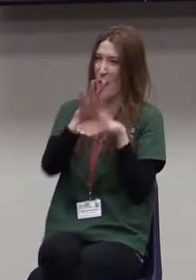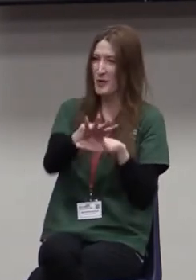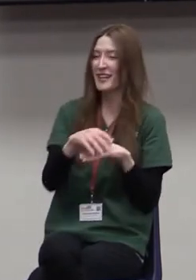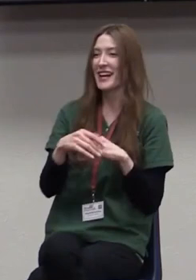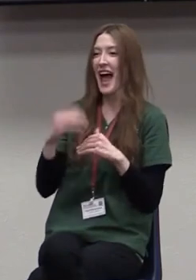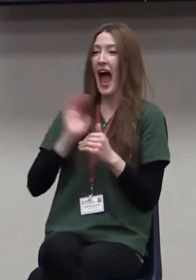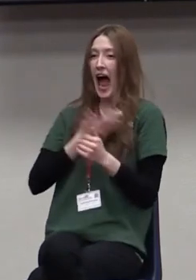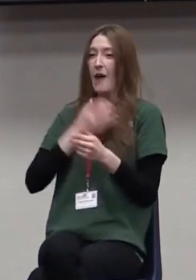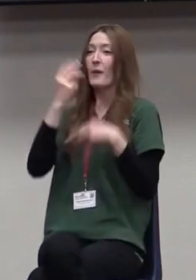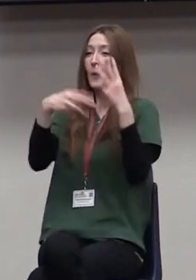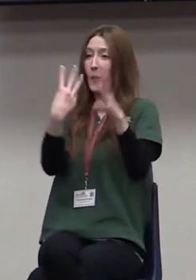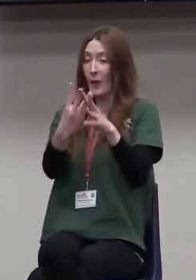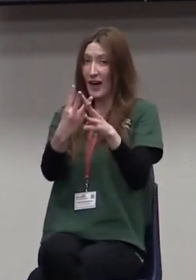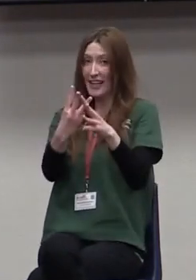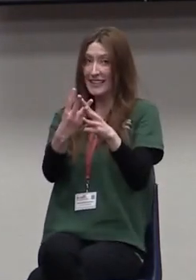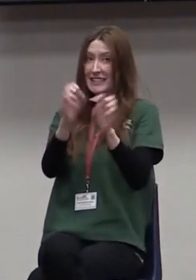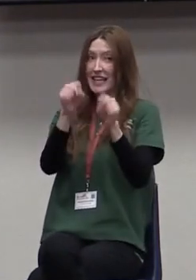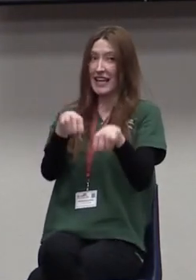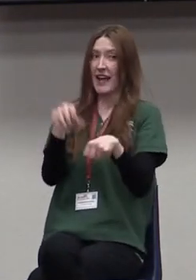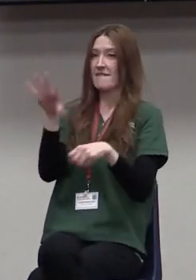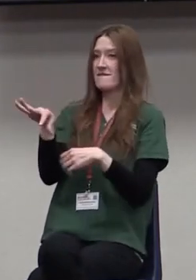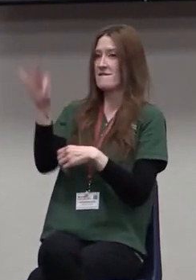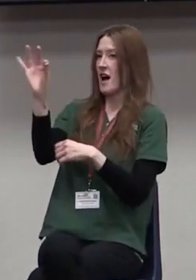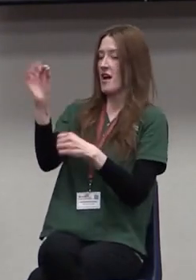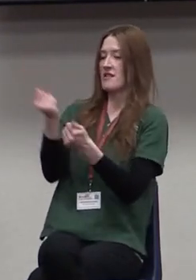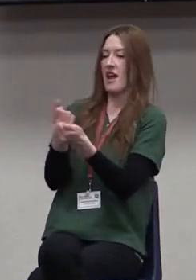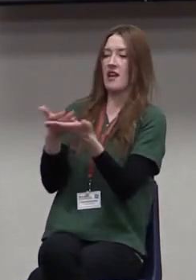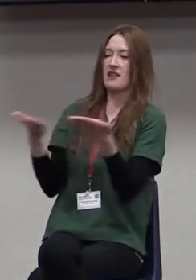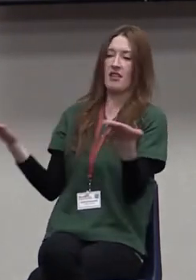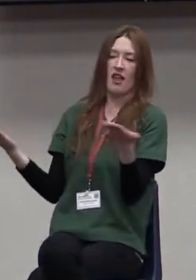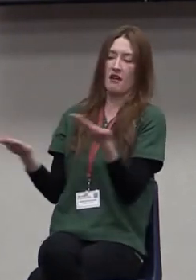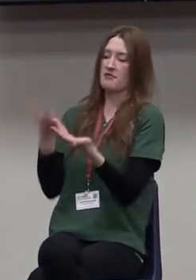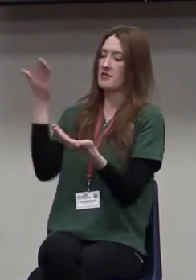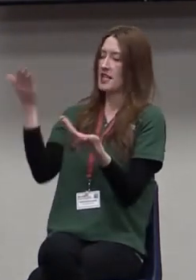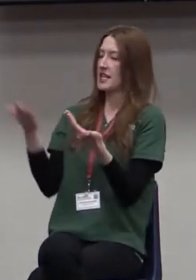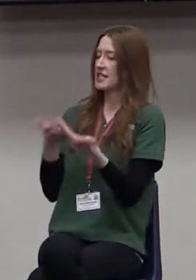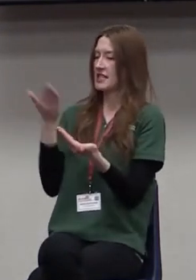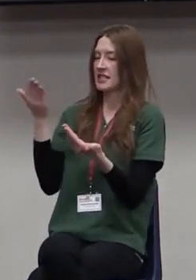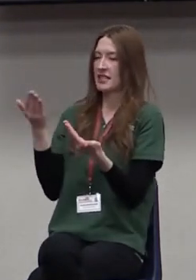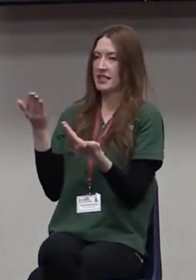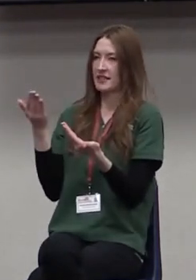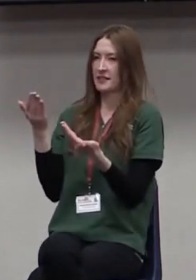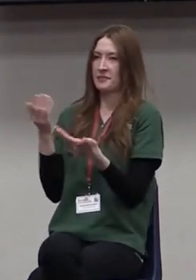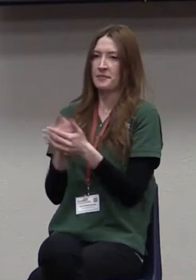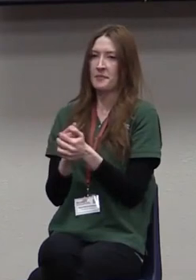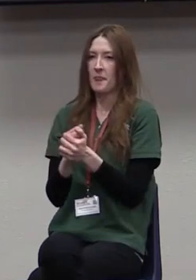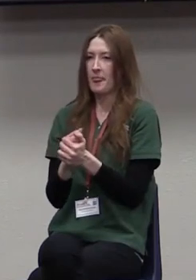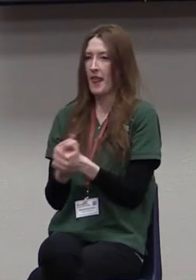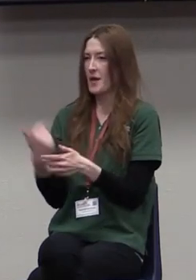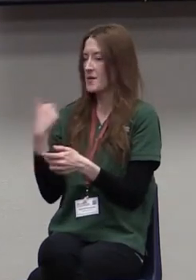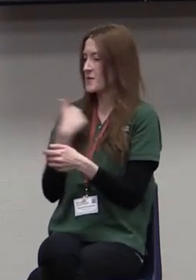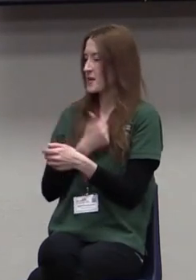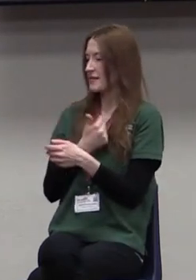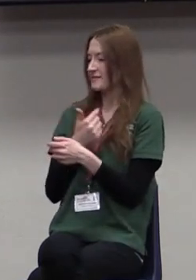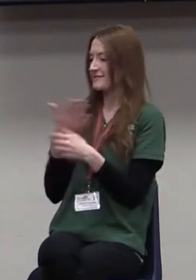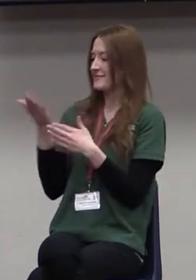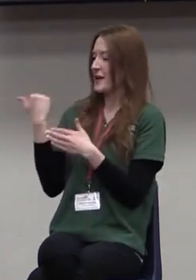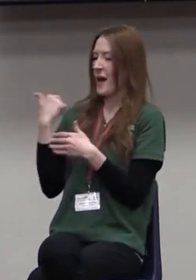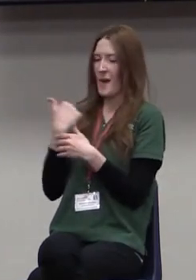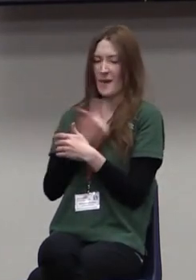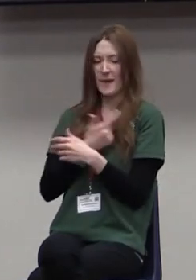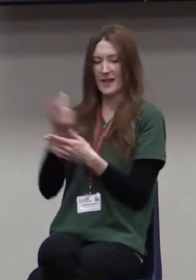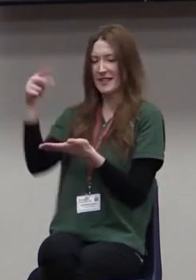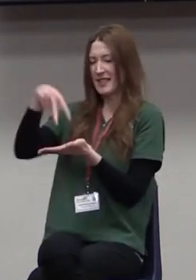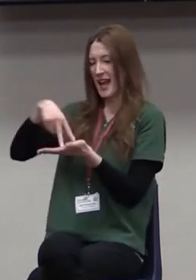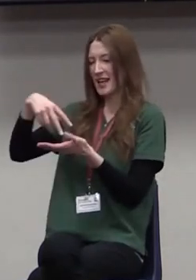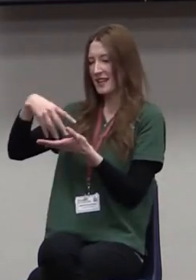phone. We were sitting last night at Brother Crockett's house, him and his wife staying there with them, such sweet people. I'm telling you, he was telling